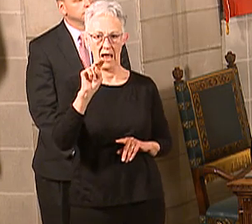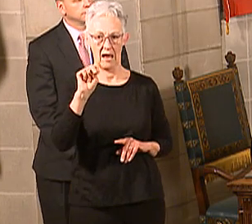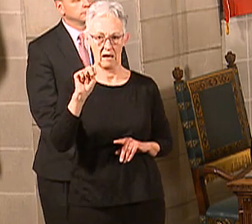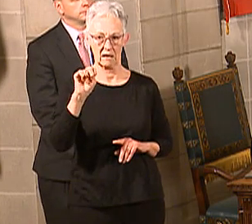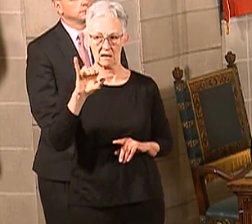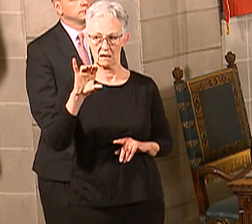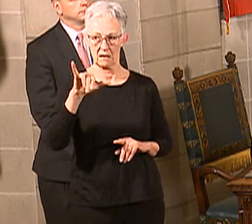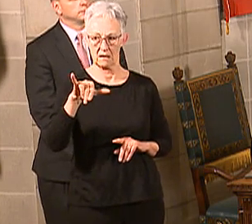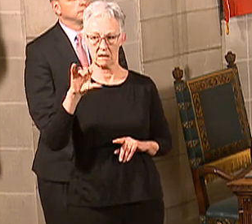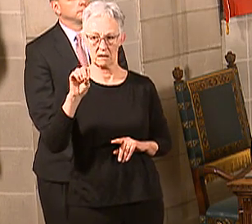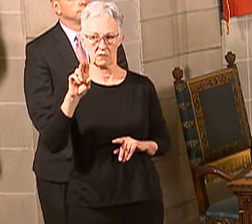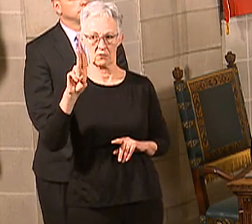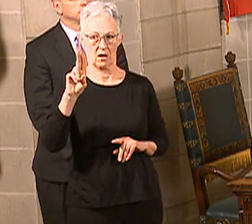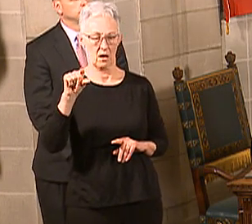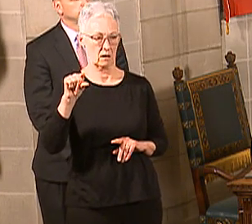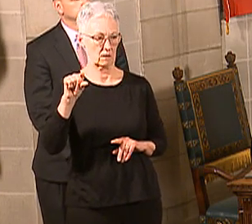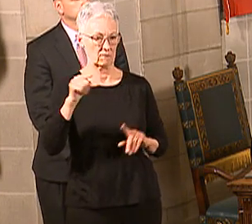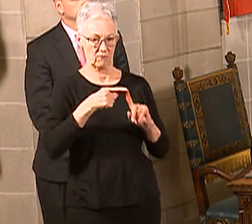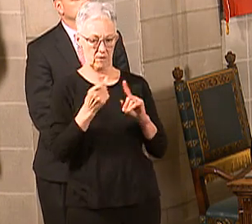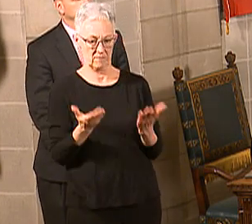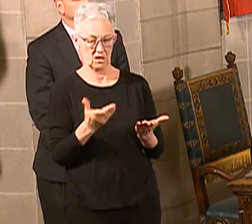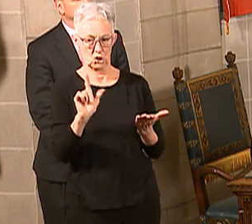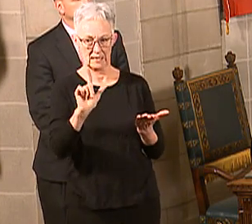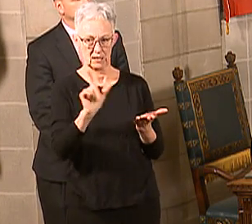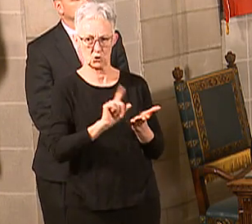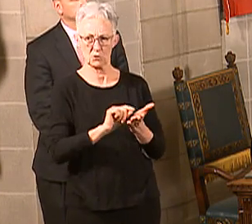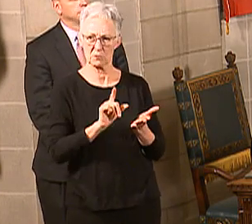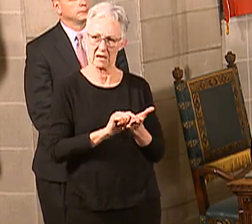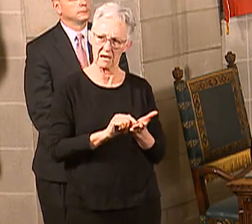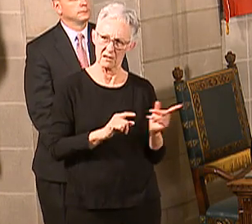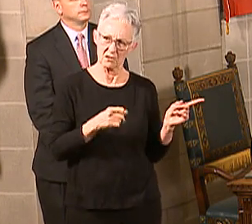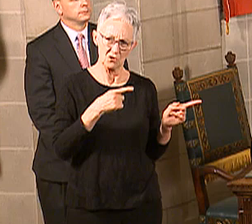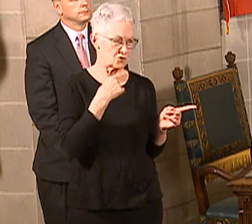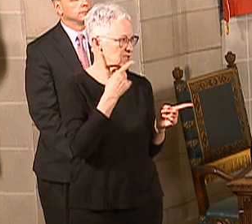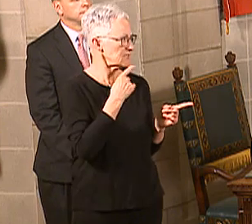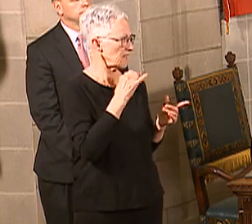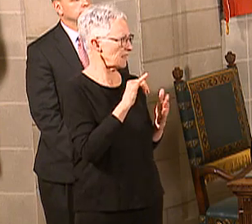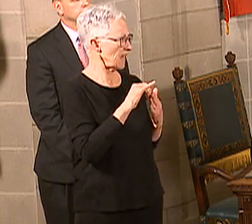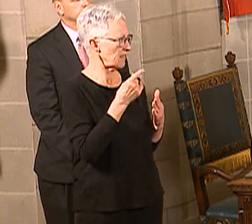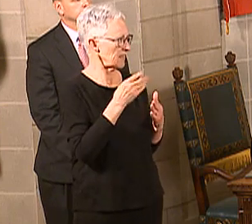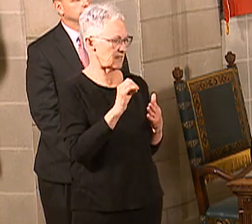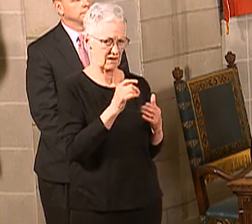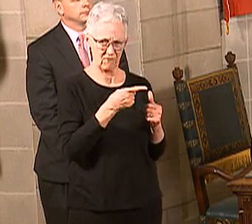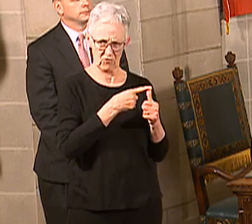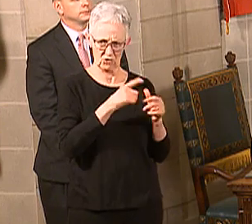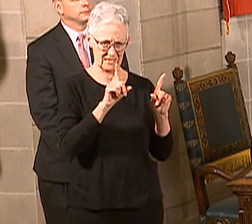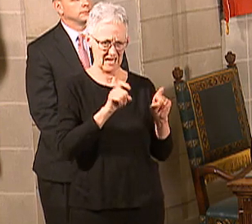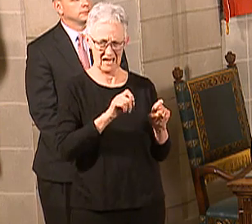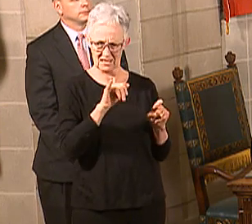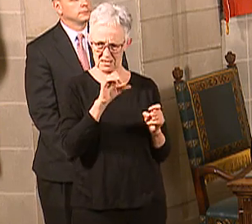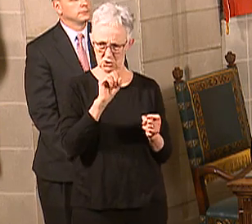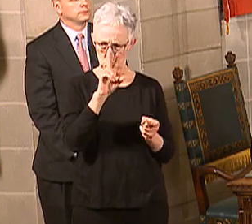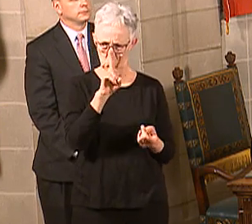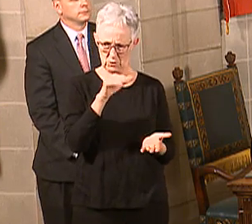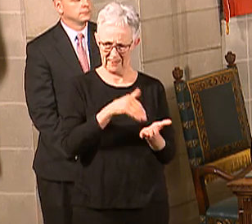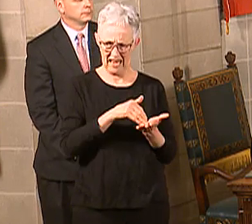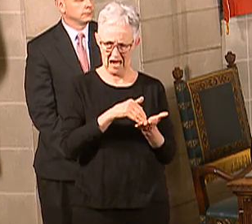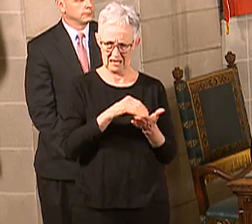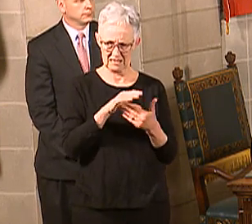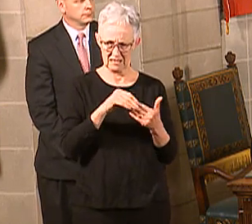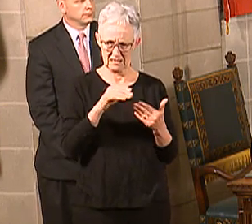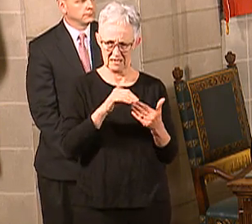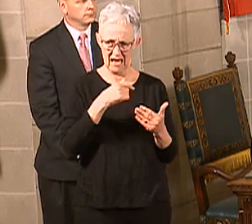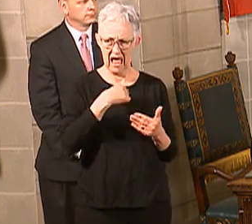the respiratory panel can be expensive. How much was she saying? $2,000. $2,000? I don't think that's accurate, but it can, I think, run about